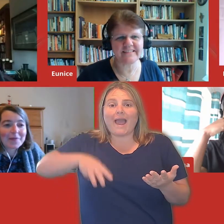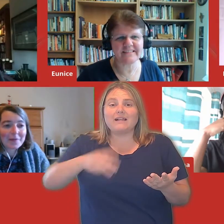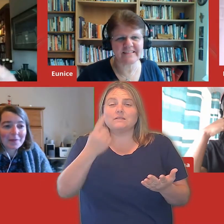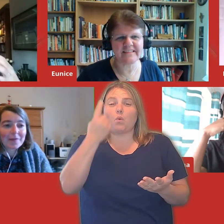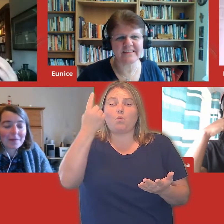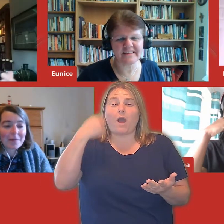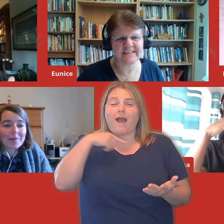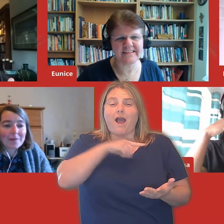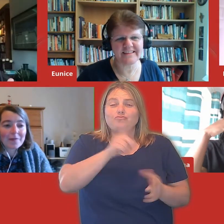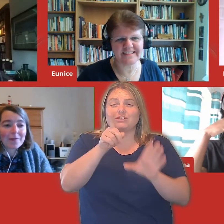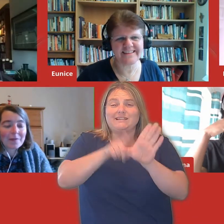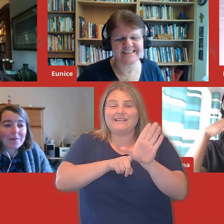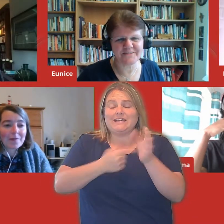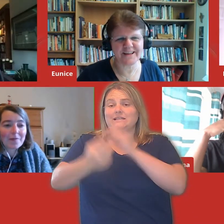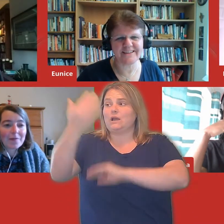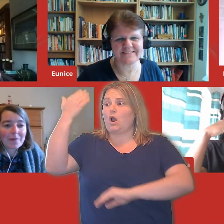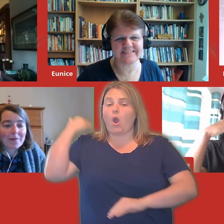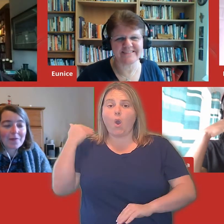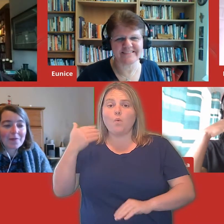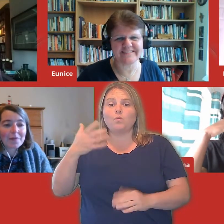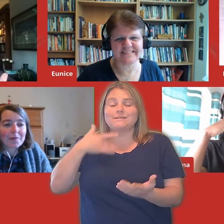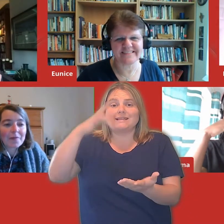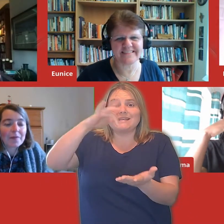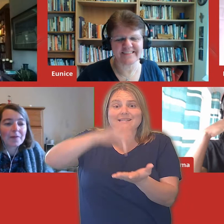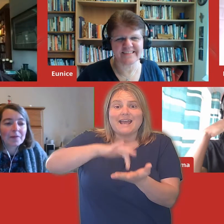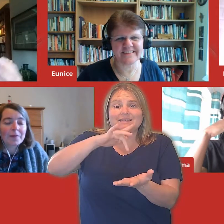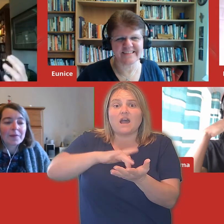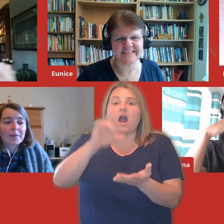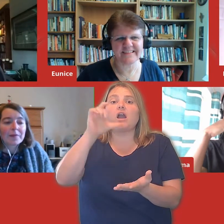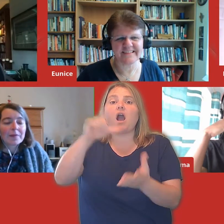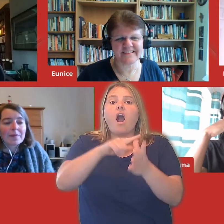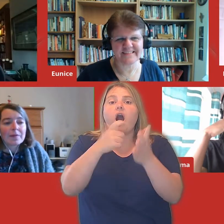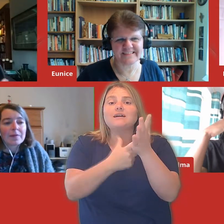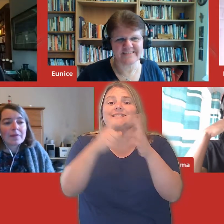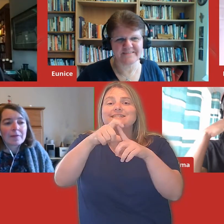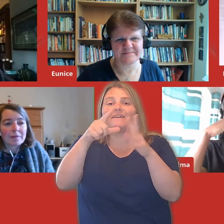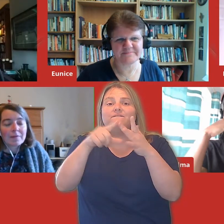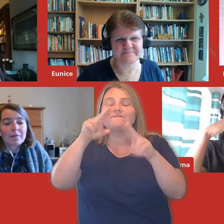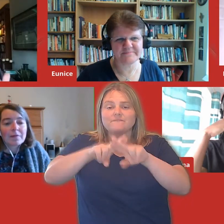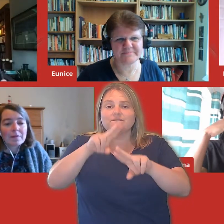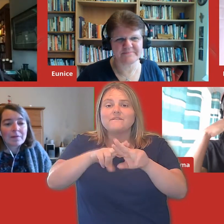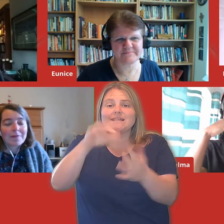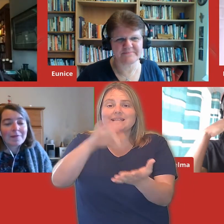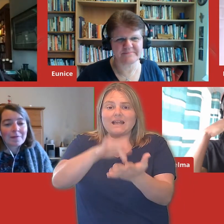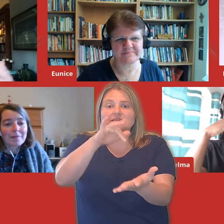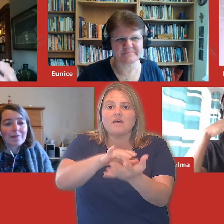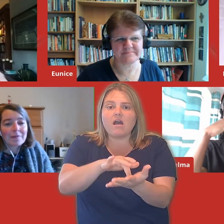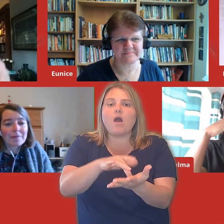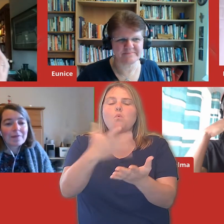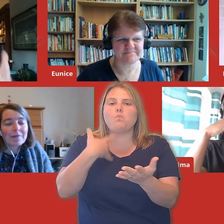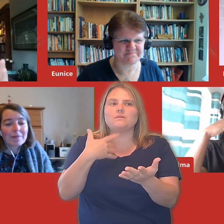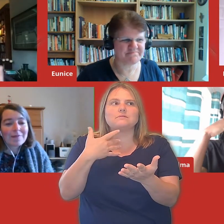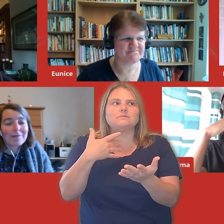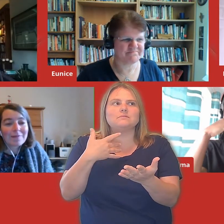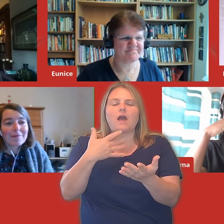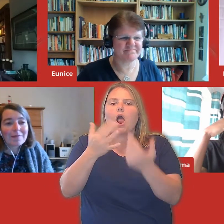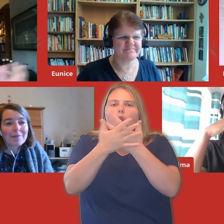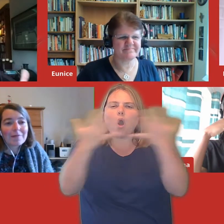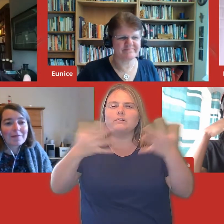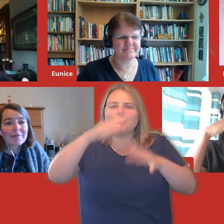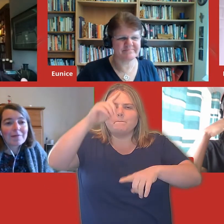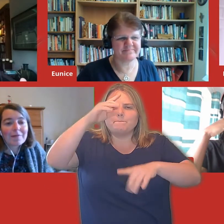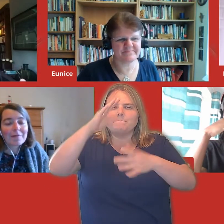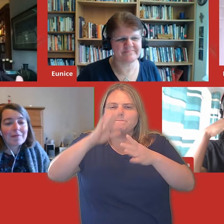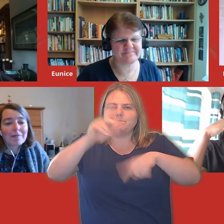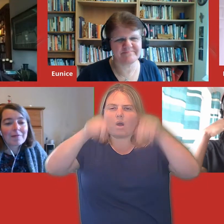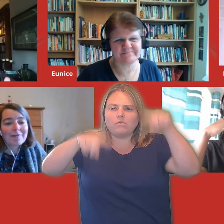reality. I mean, amazingly, I think we sometimes think about, this is my stereotype, like things being multi, like very mono, but like